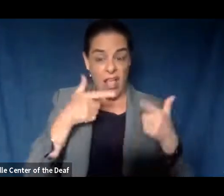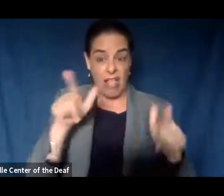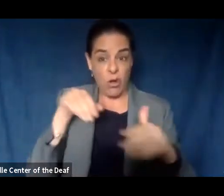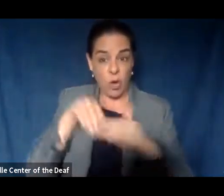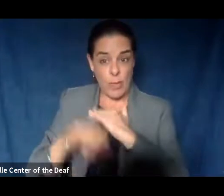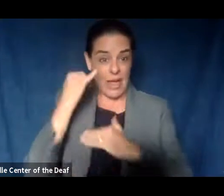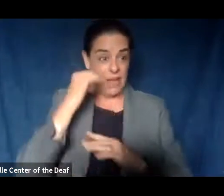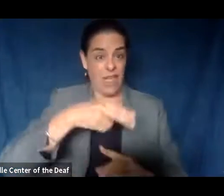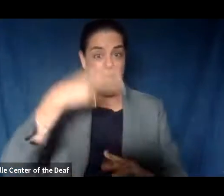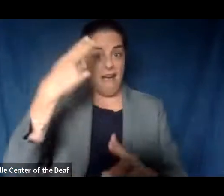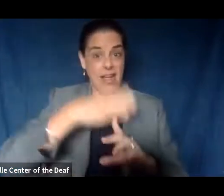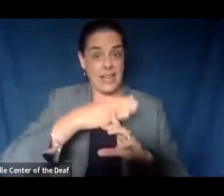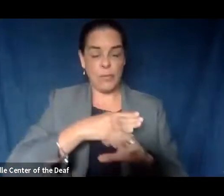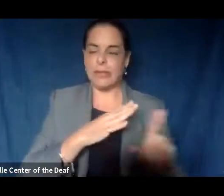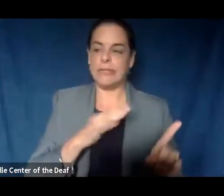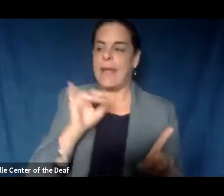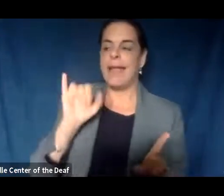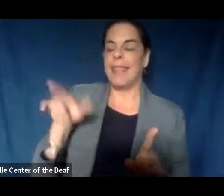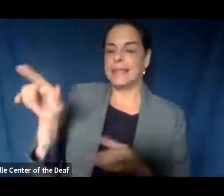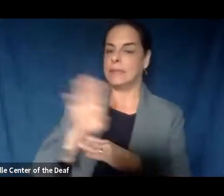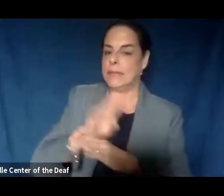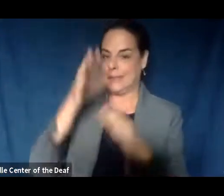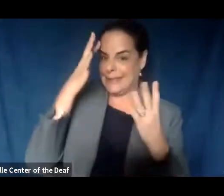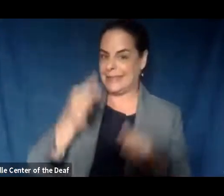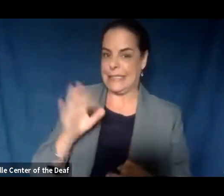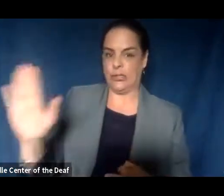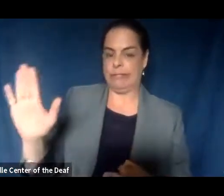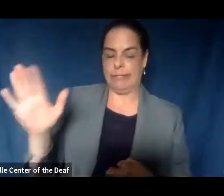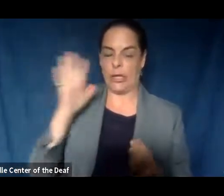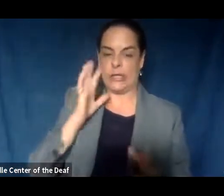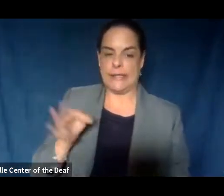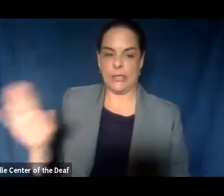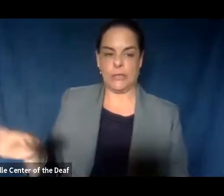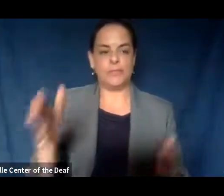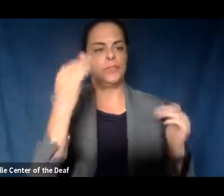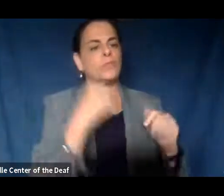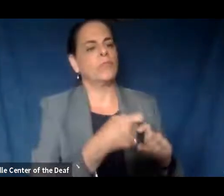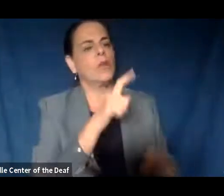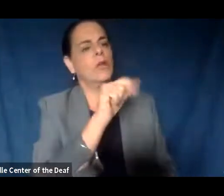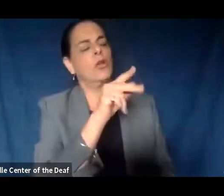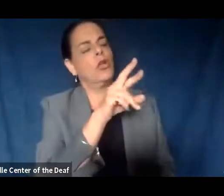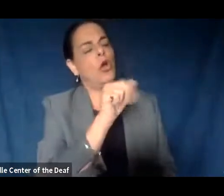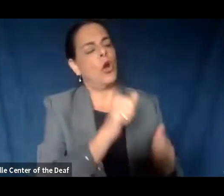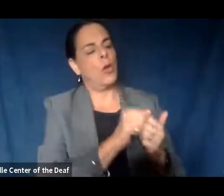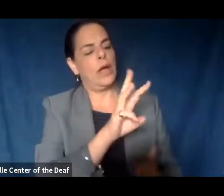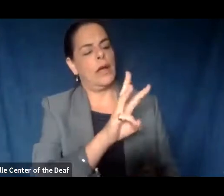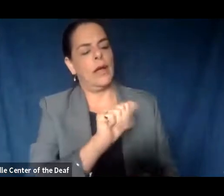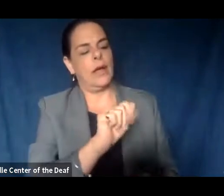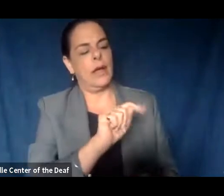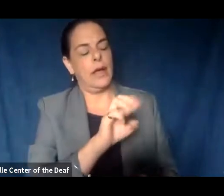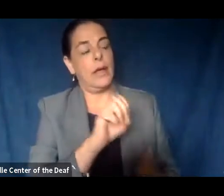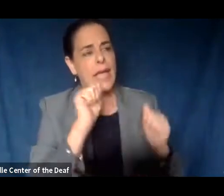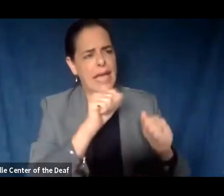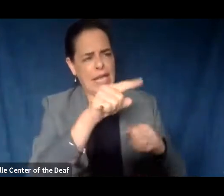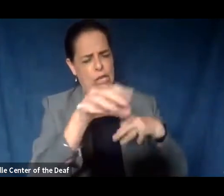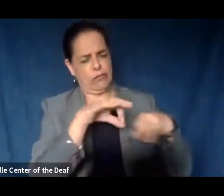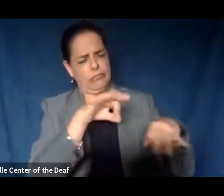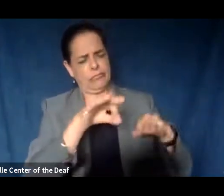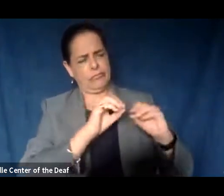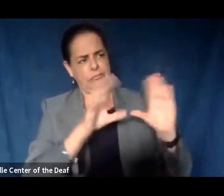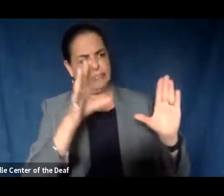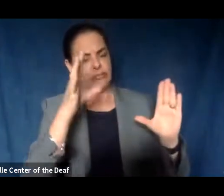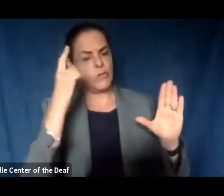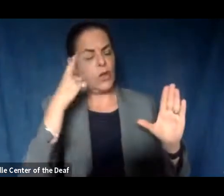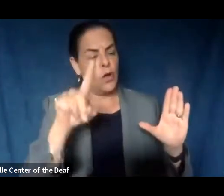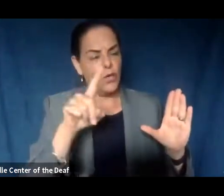So, again, that's a business decision that they make at that point. From Laura with WATE, can you clarify protocol for testing?